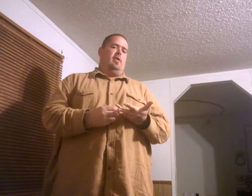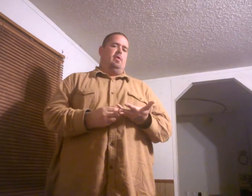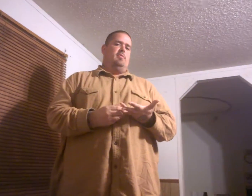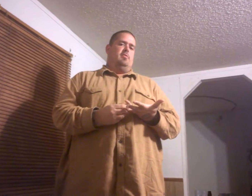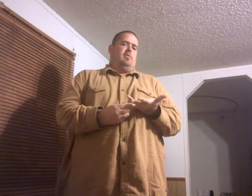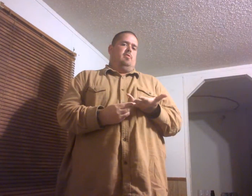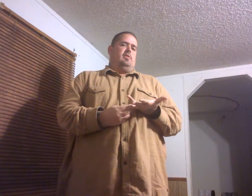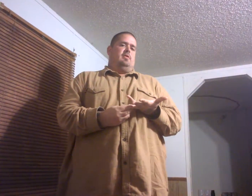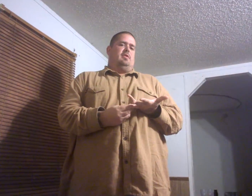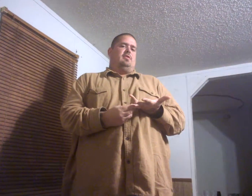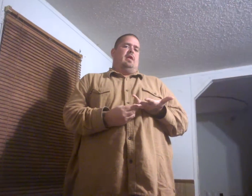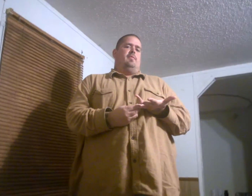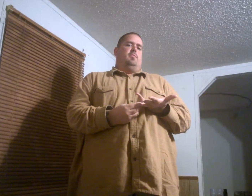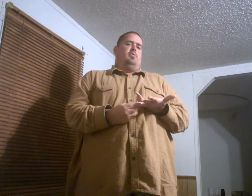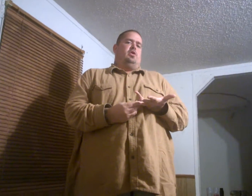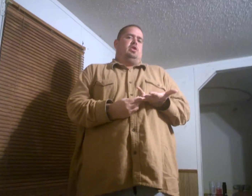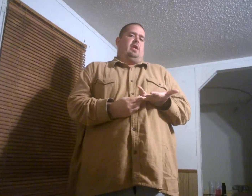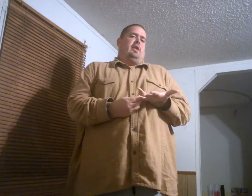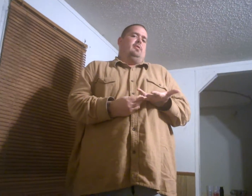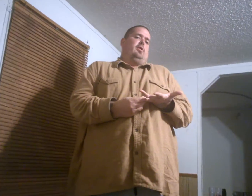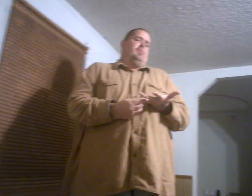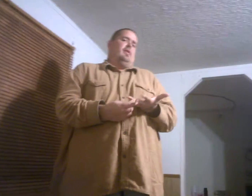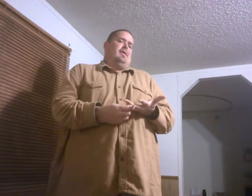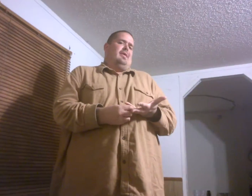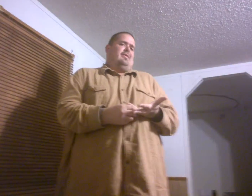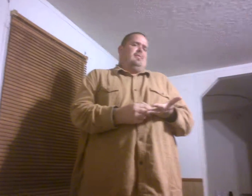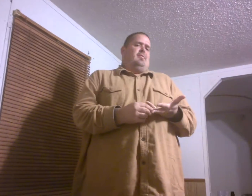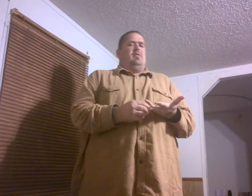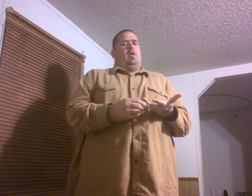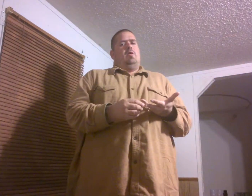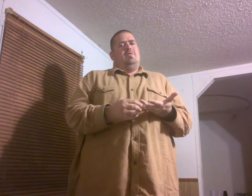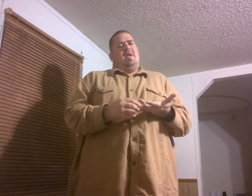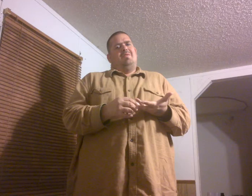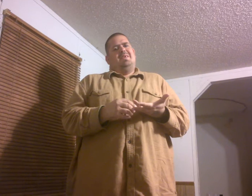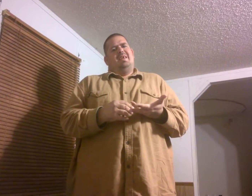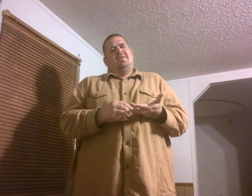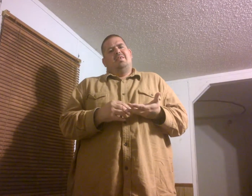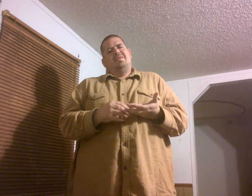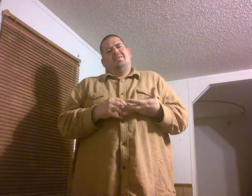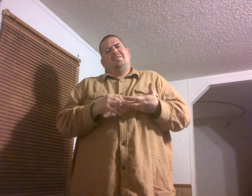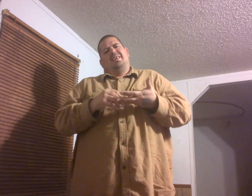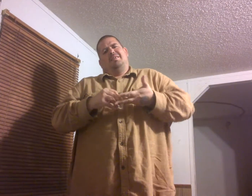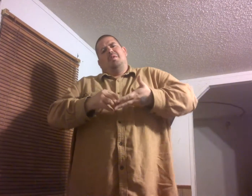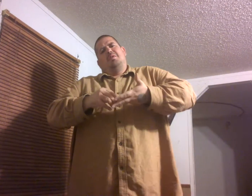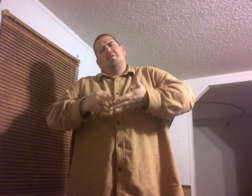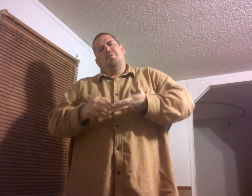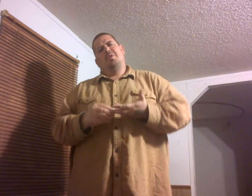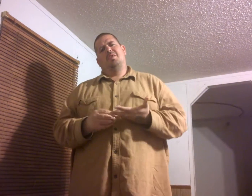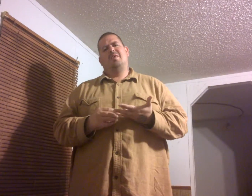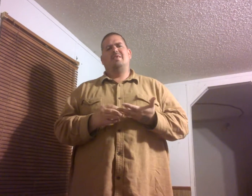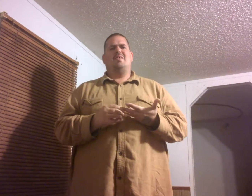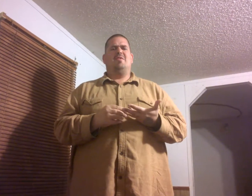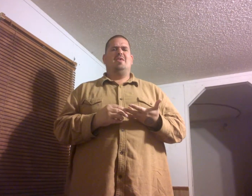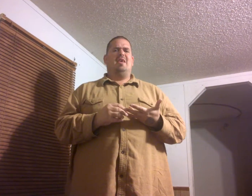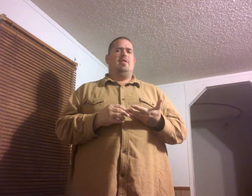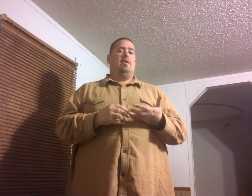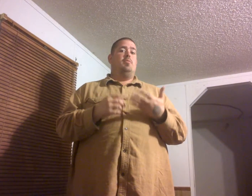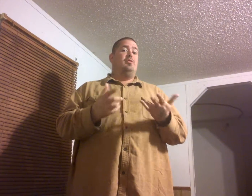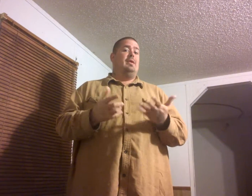fucking successful musician yeah he's you know can't really say he's successful successful because he hasn't done anything in music